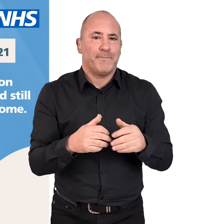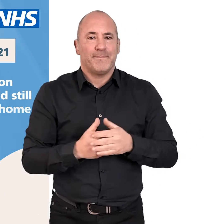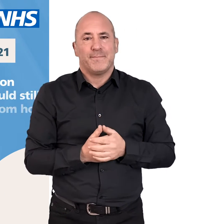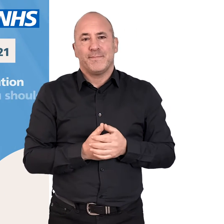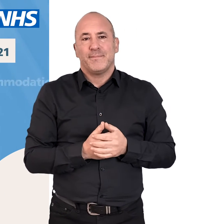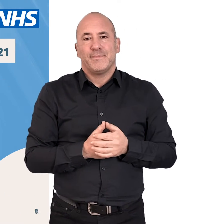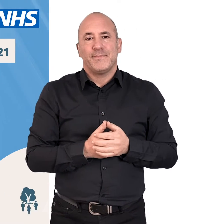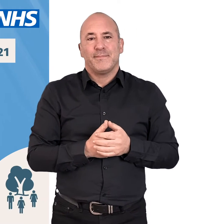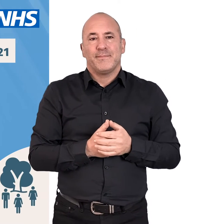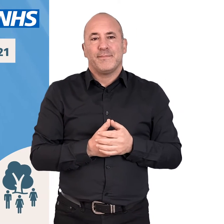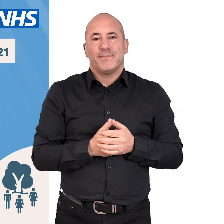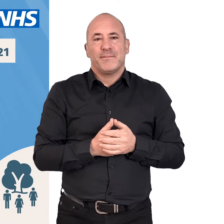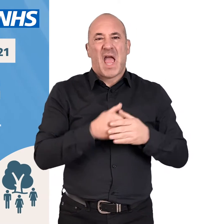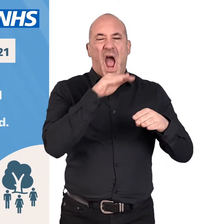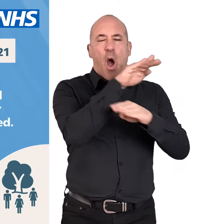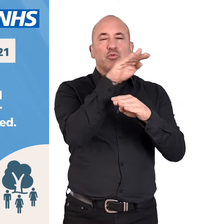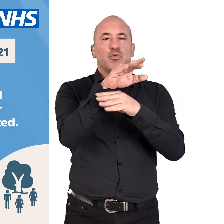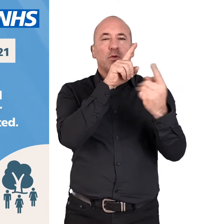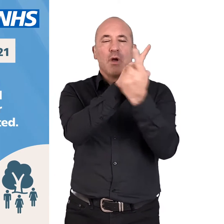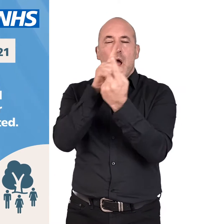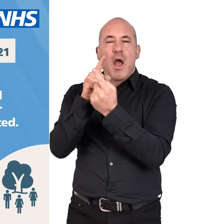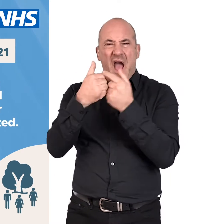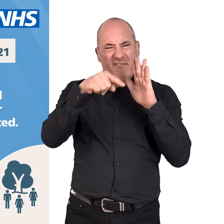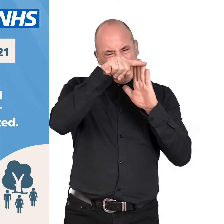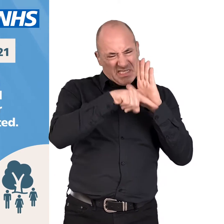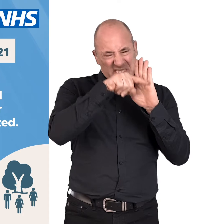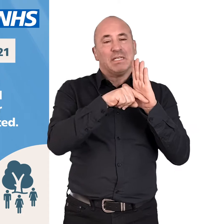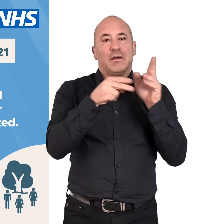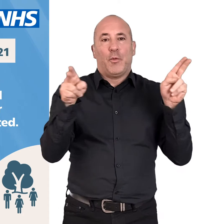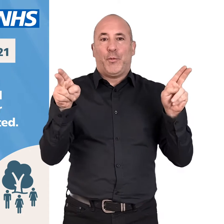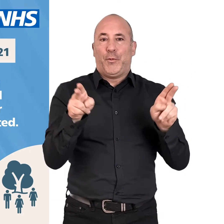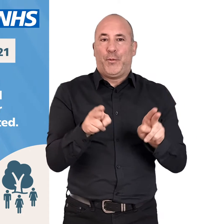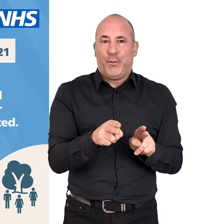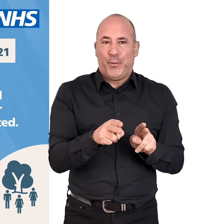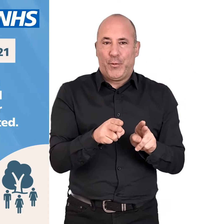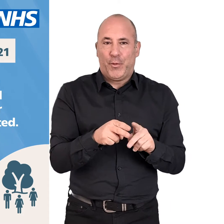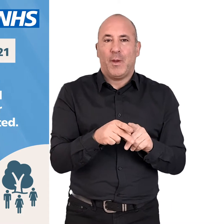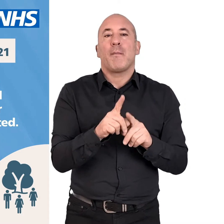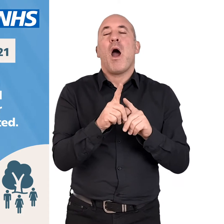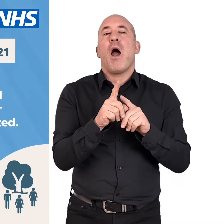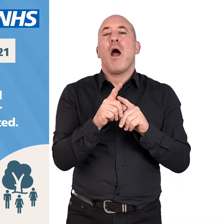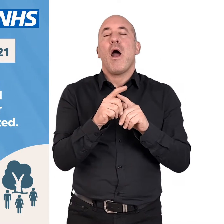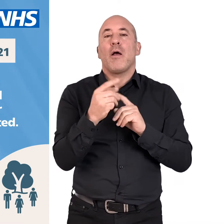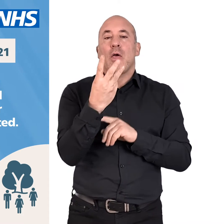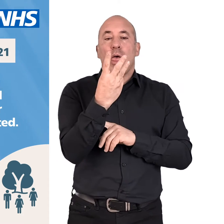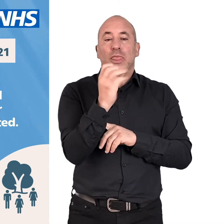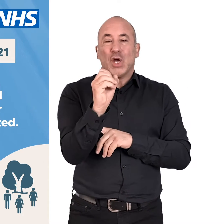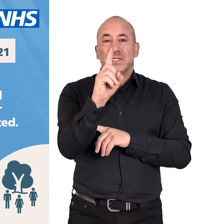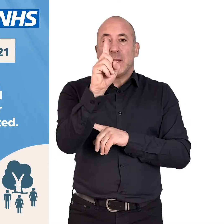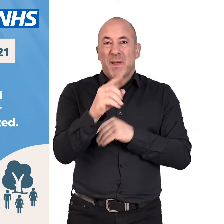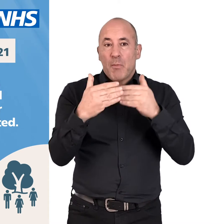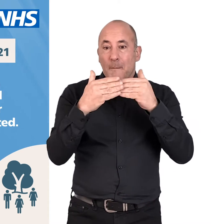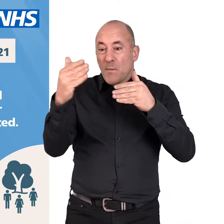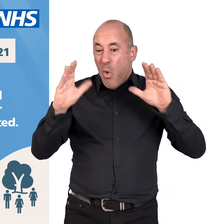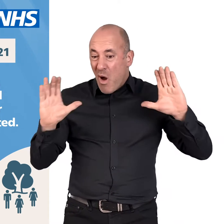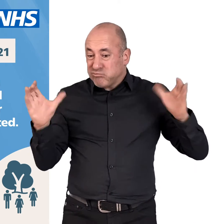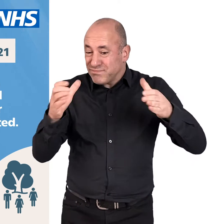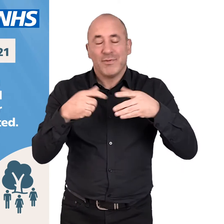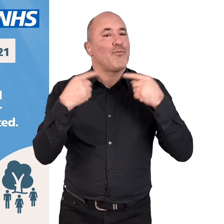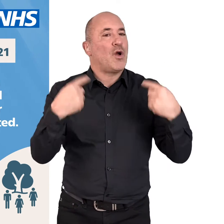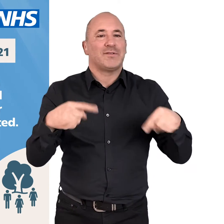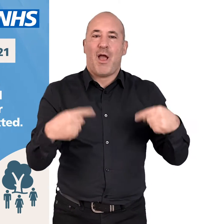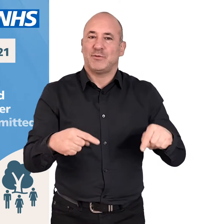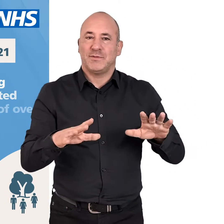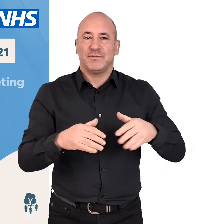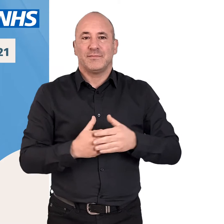home. Most restrictions on meeting others outdoors will be lifted, although gatherings of over 30 people will not